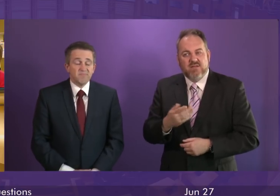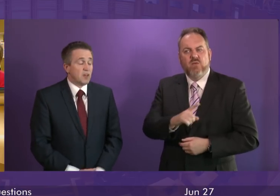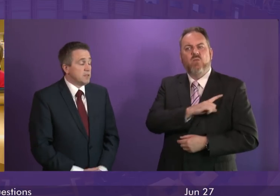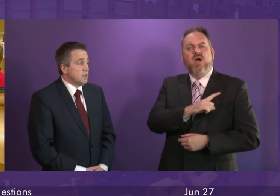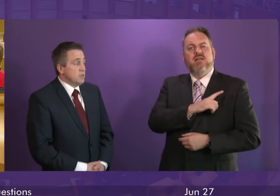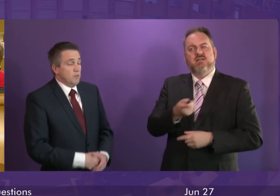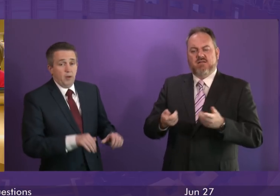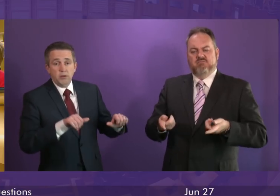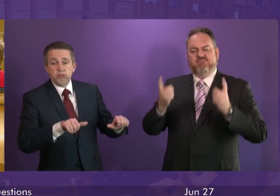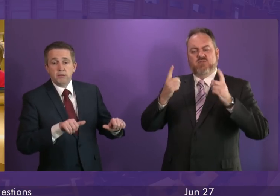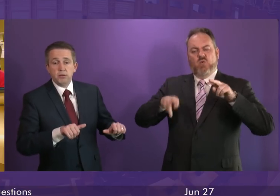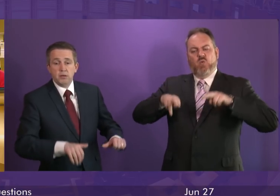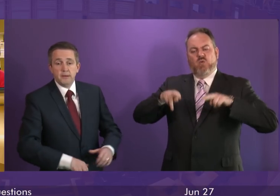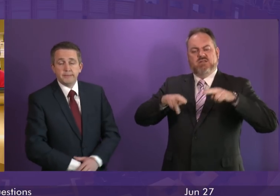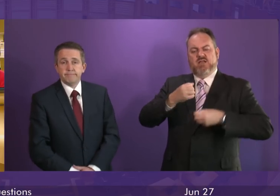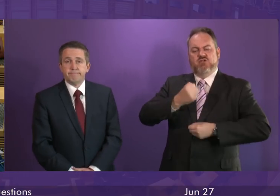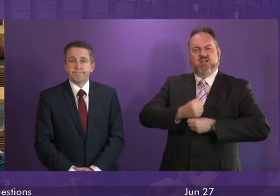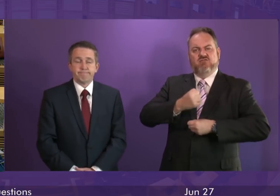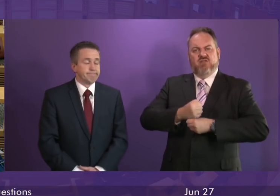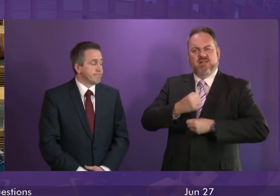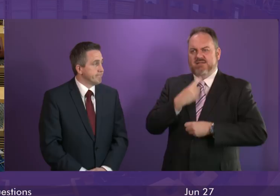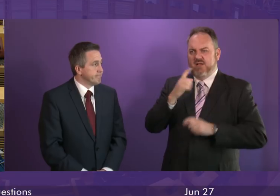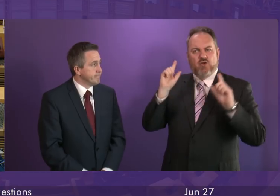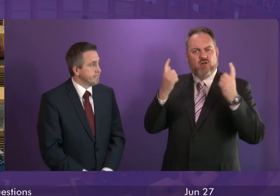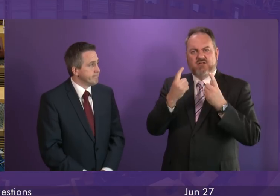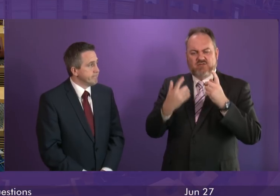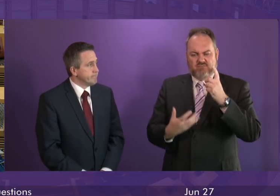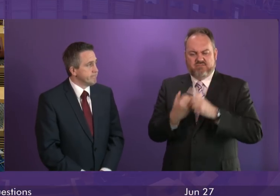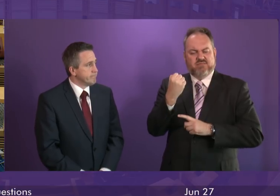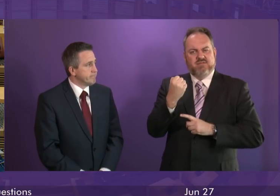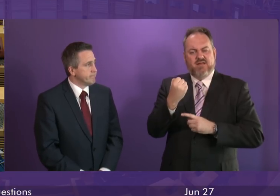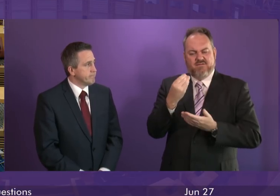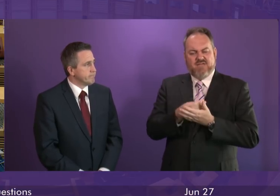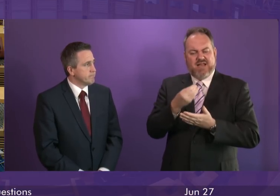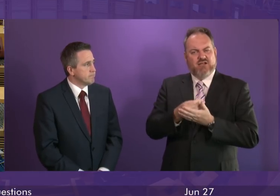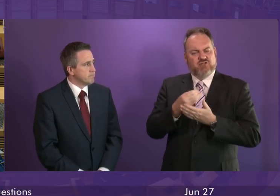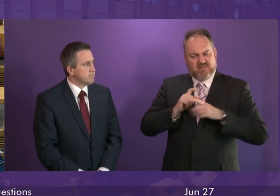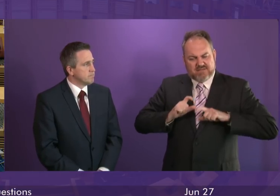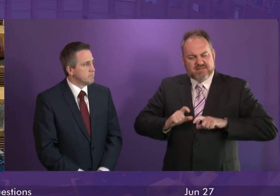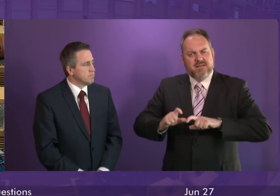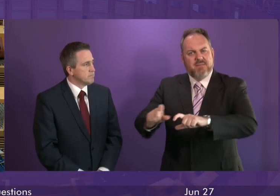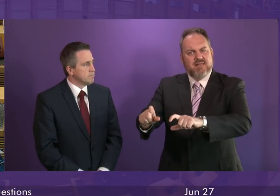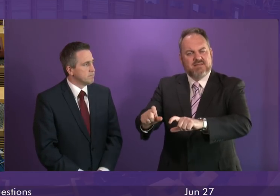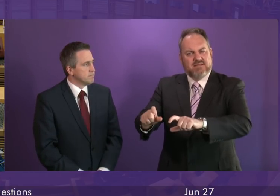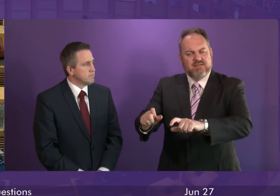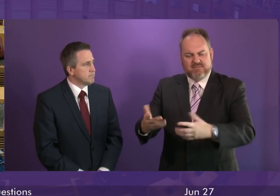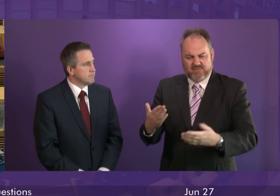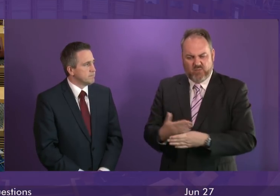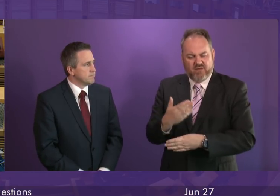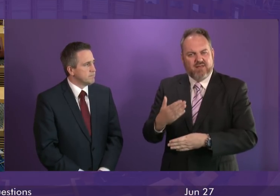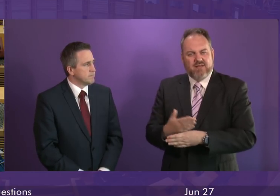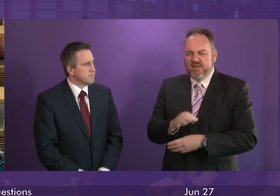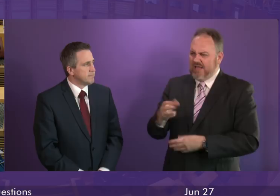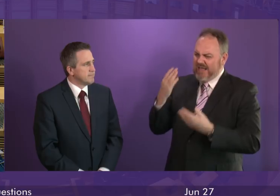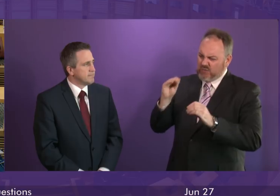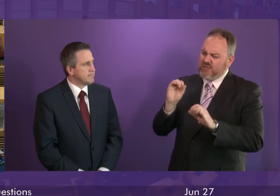General say that our colleges are not achieving financial sustainability? And if education really is your top